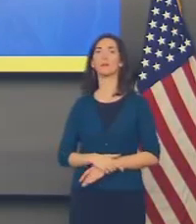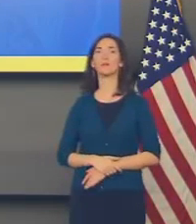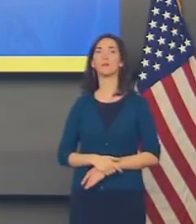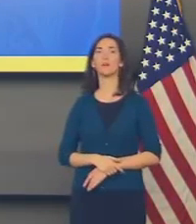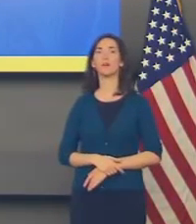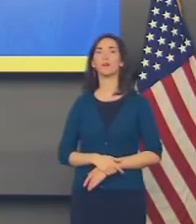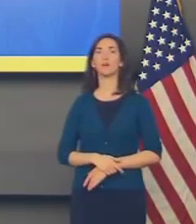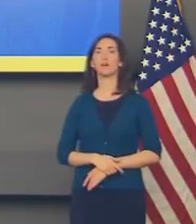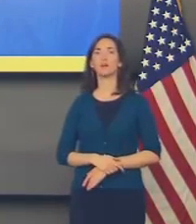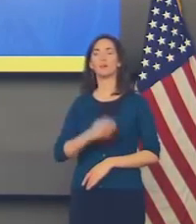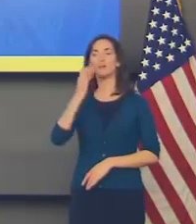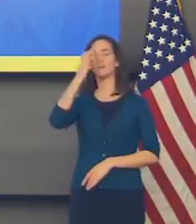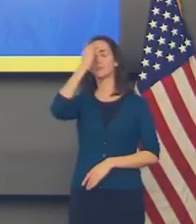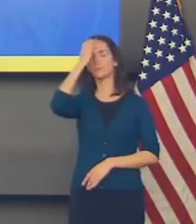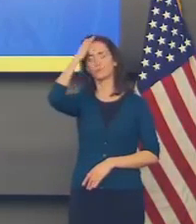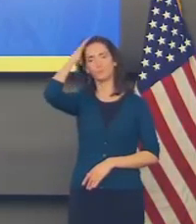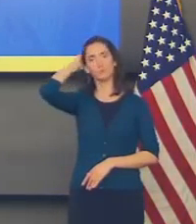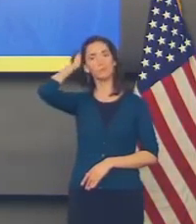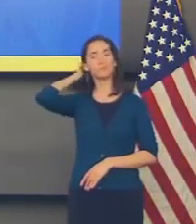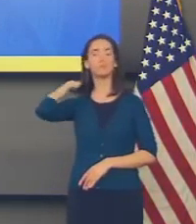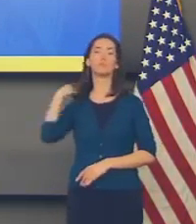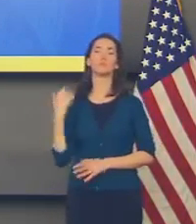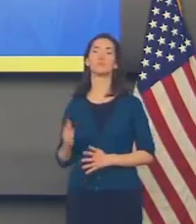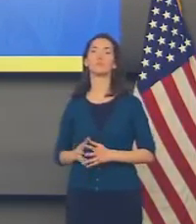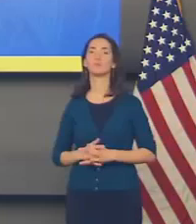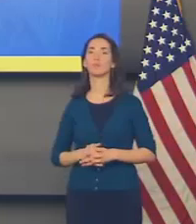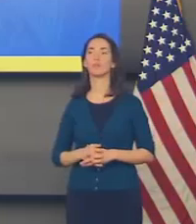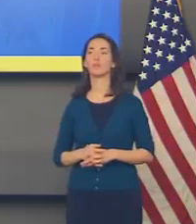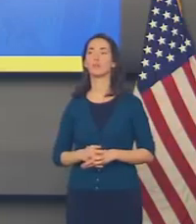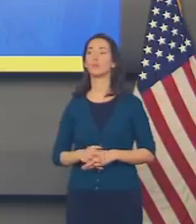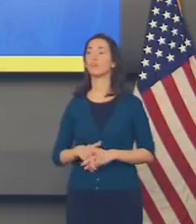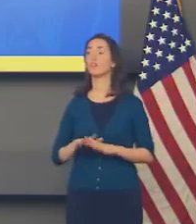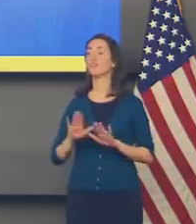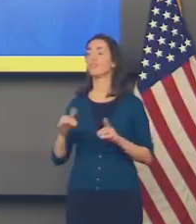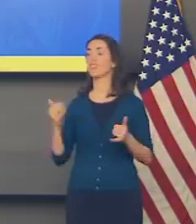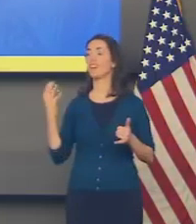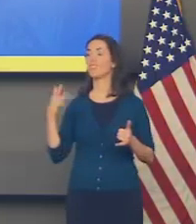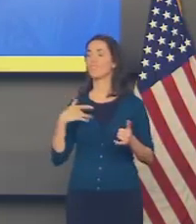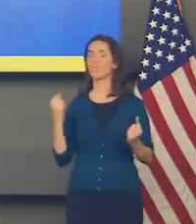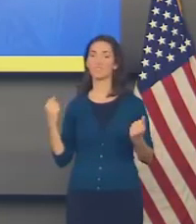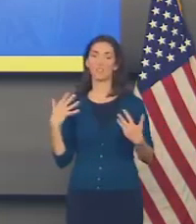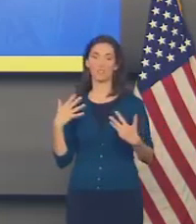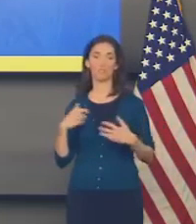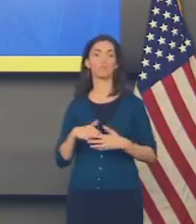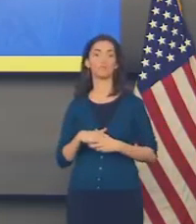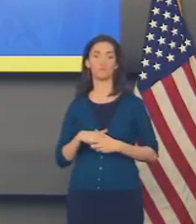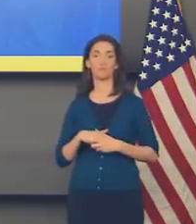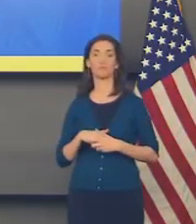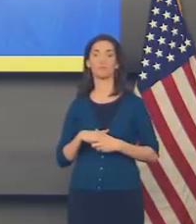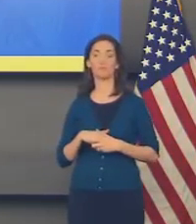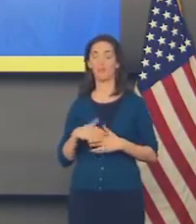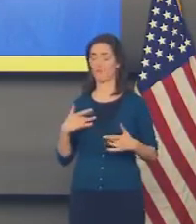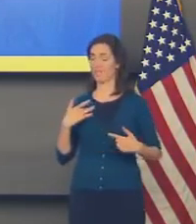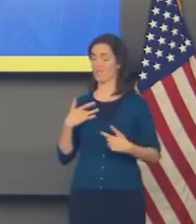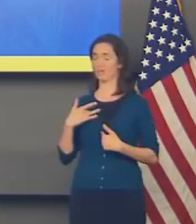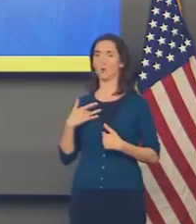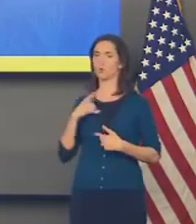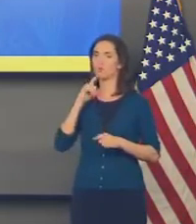I am well aware that it feels scary out there. In fact, it more than feels it. It is.